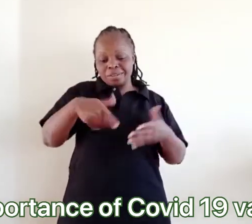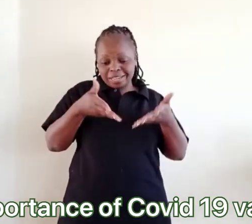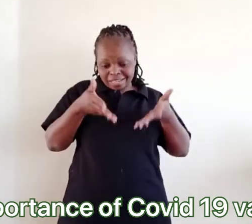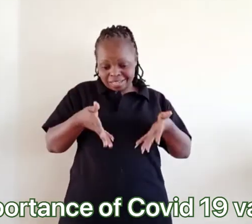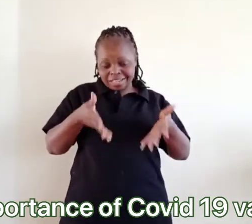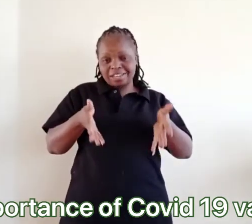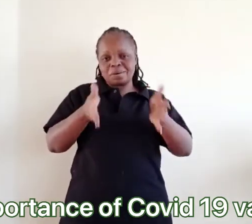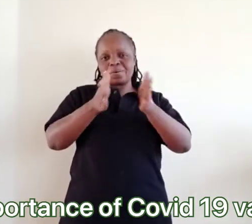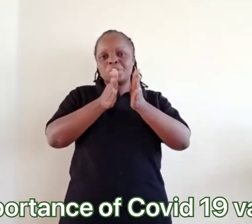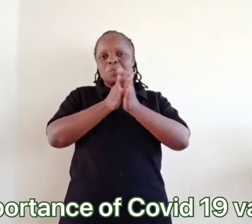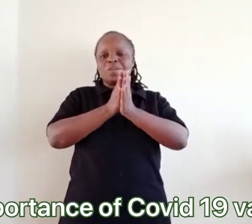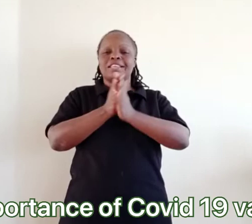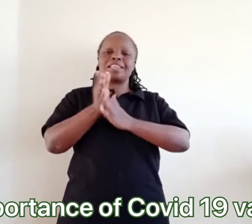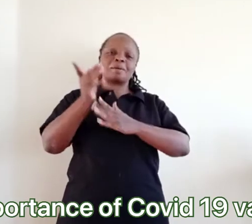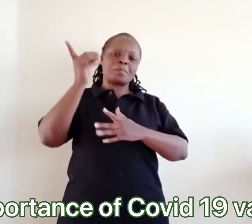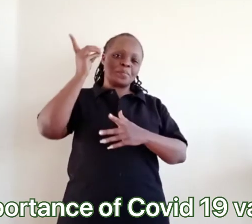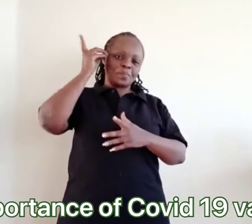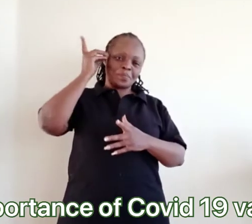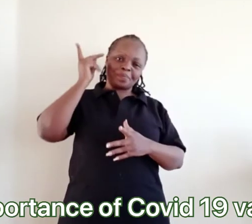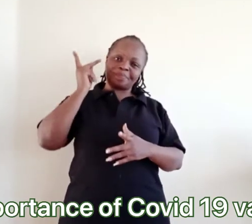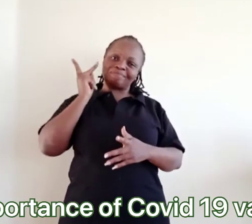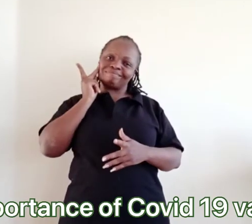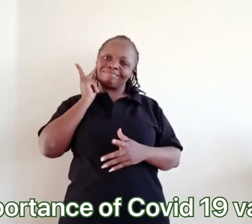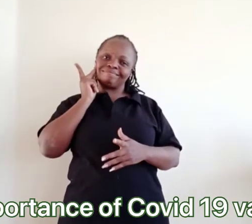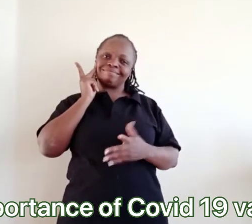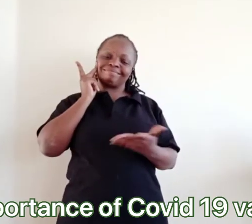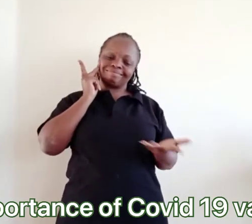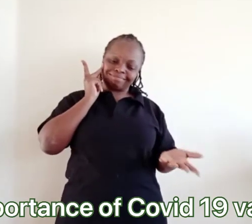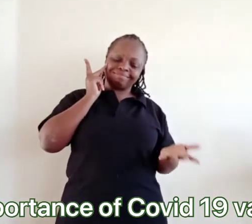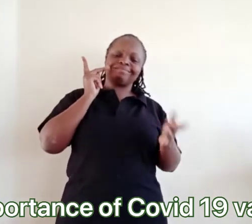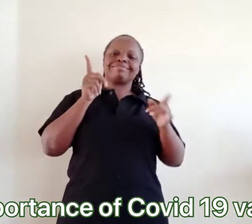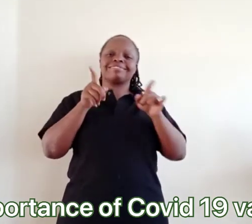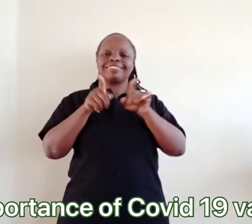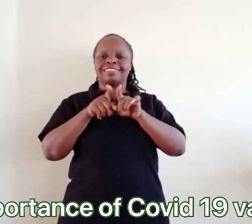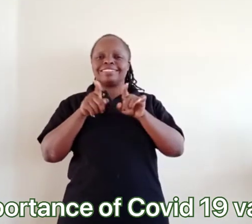Today we are here with Daniel,